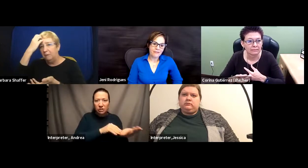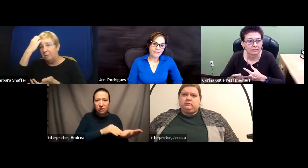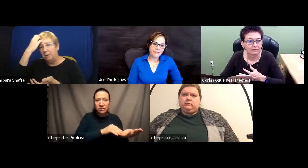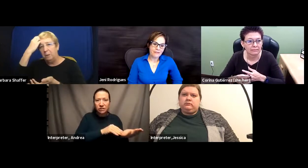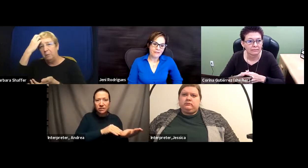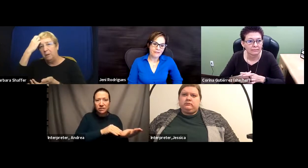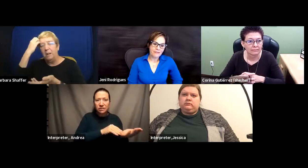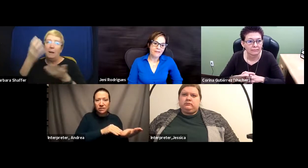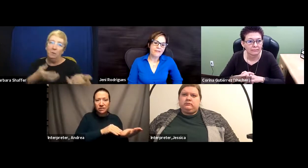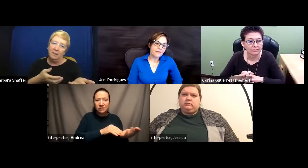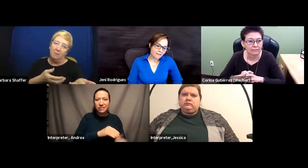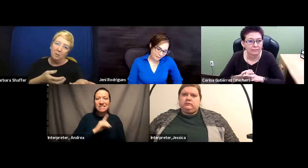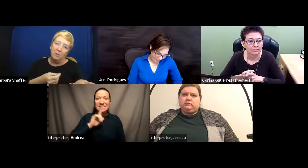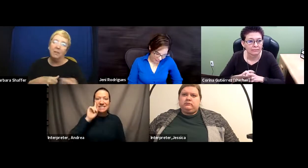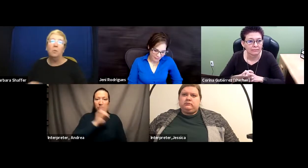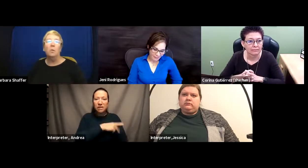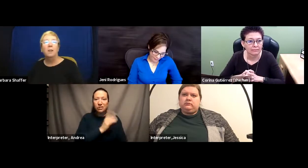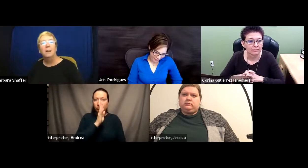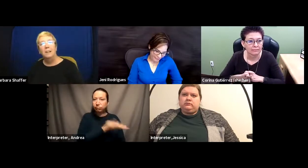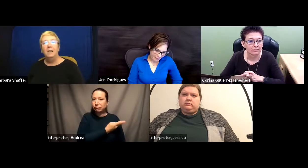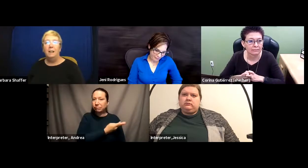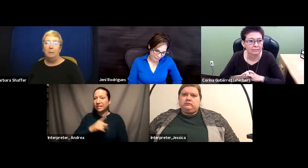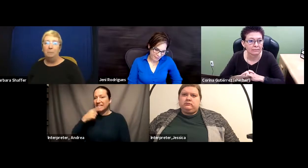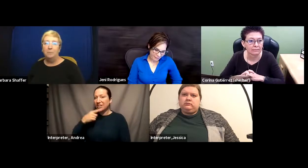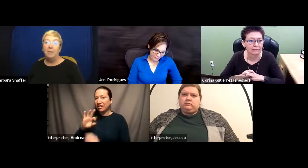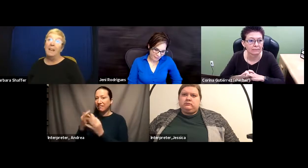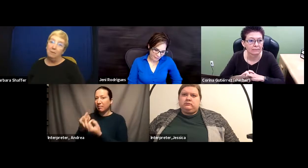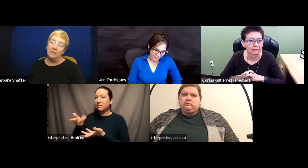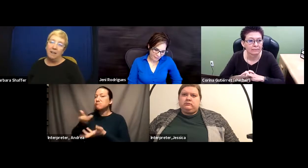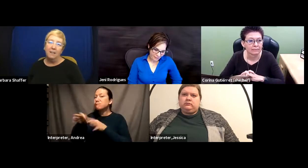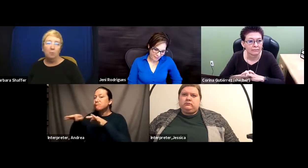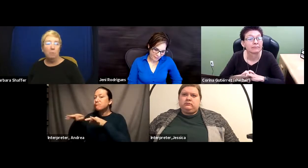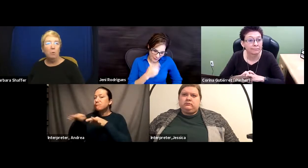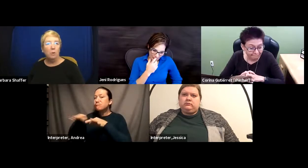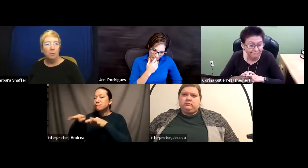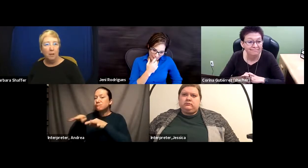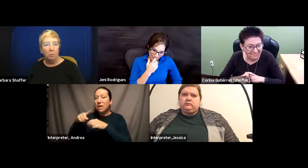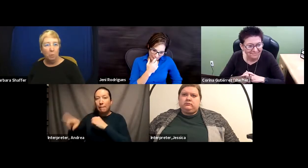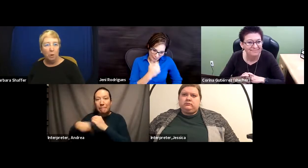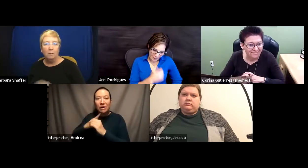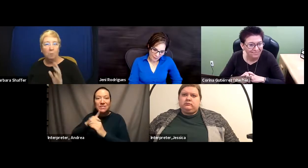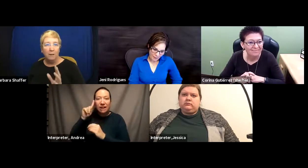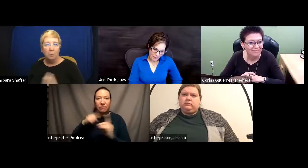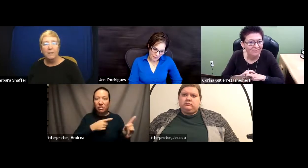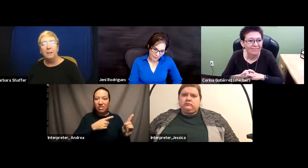family member about the deaf person, or they've decided that remote interpreting will work for whatever reason.